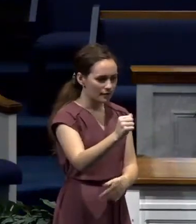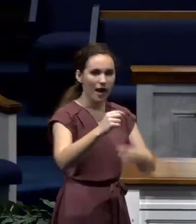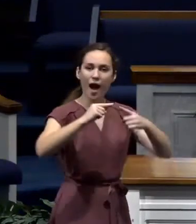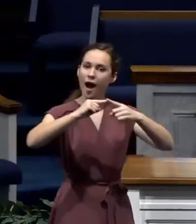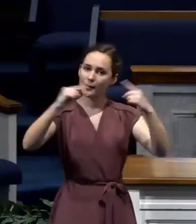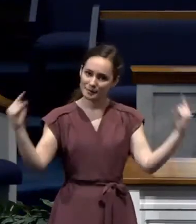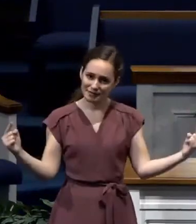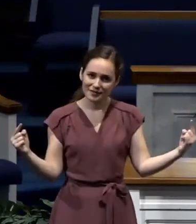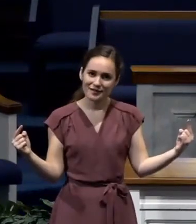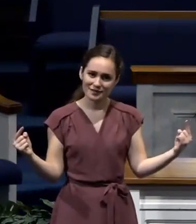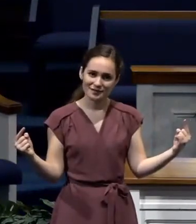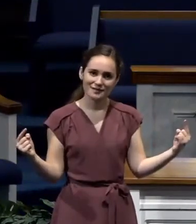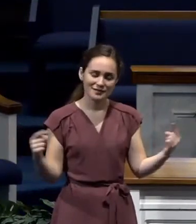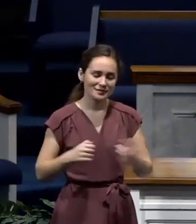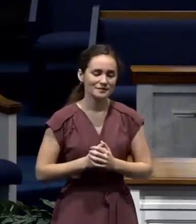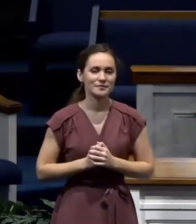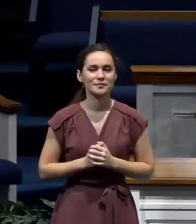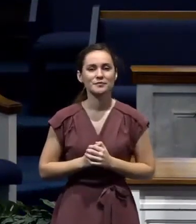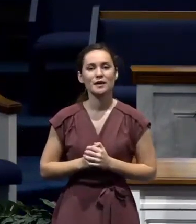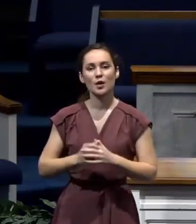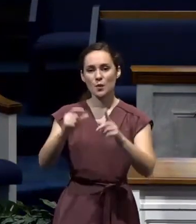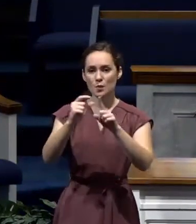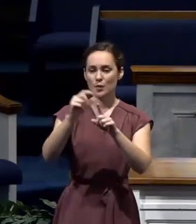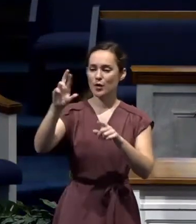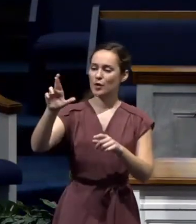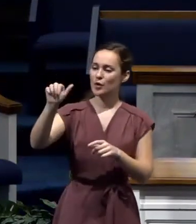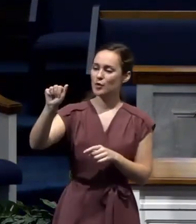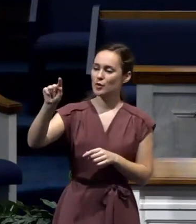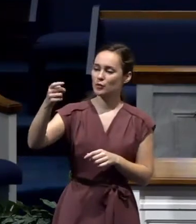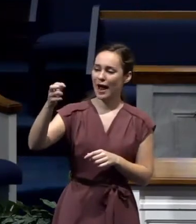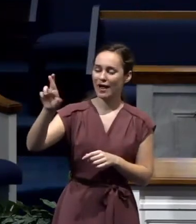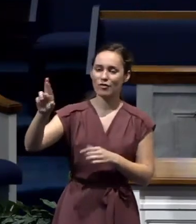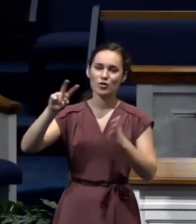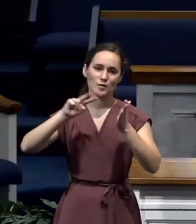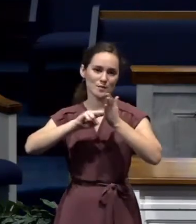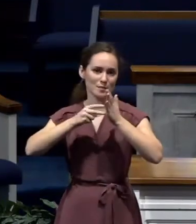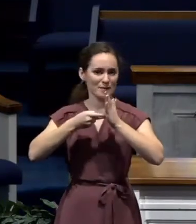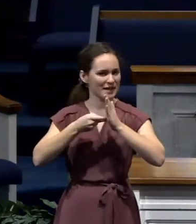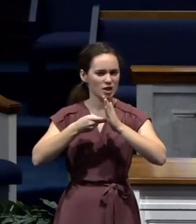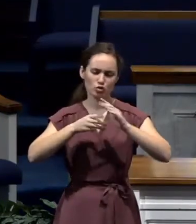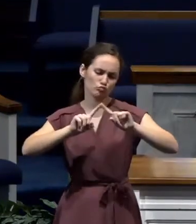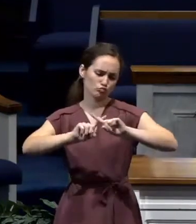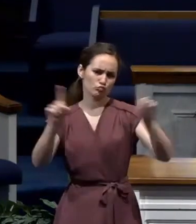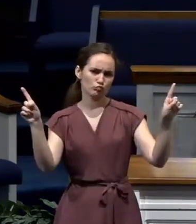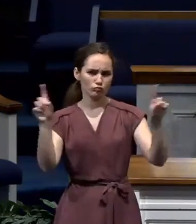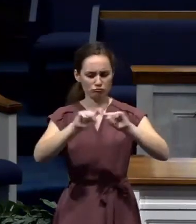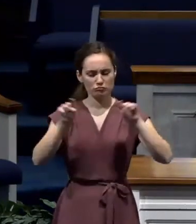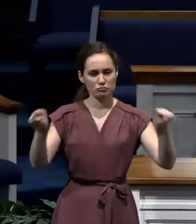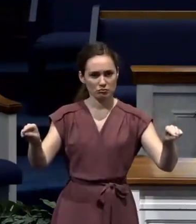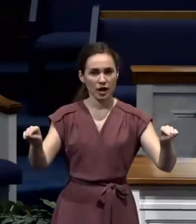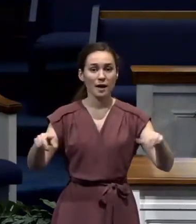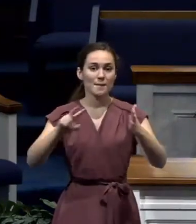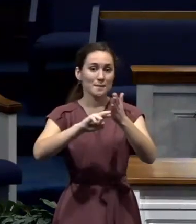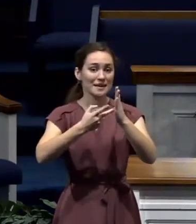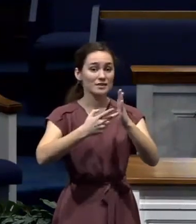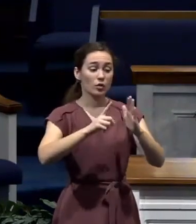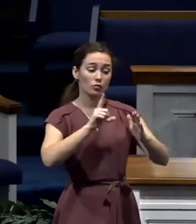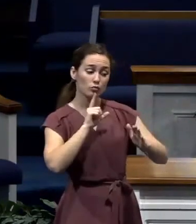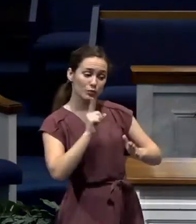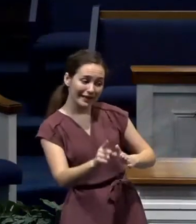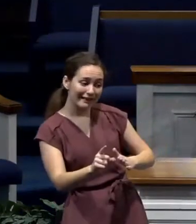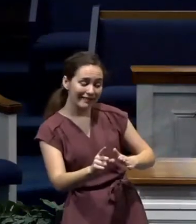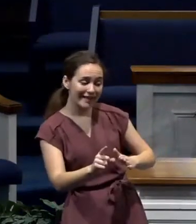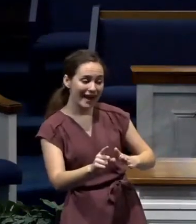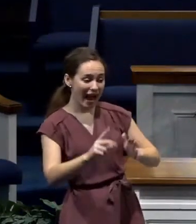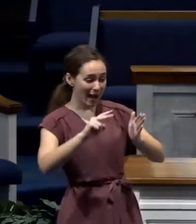it's quite the opposite. The word rather means, in fact, really, my imprisonment is causing the